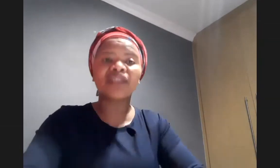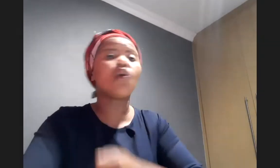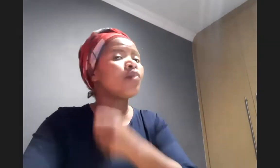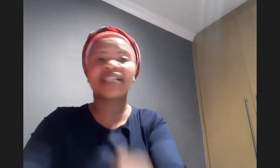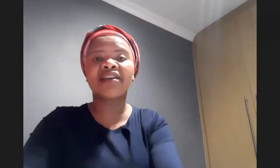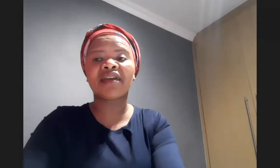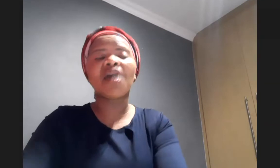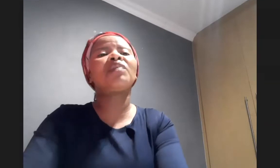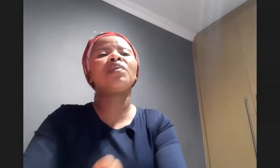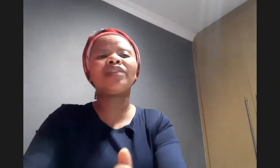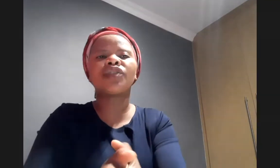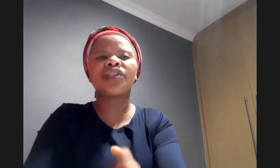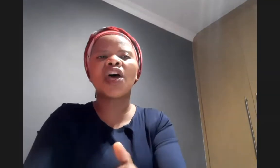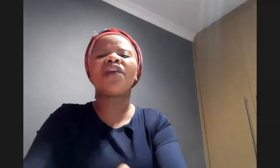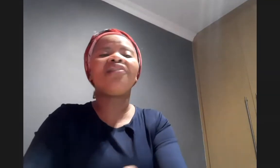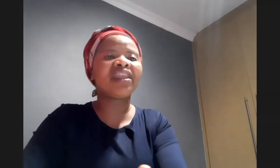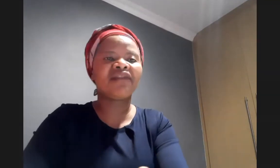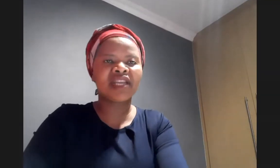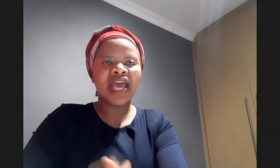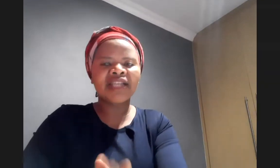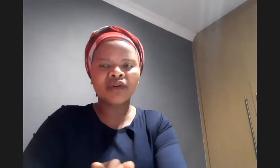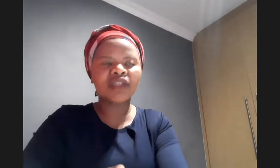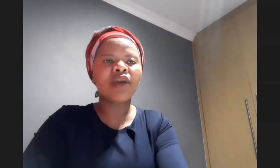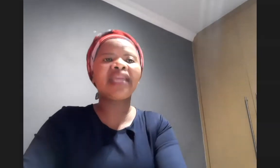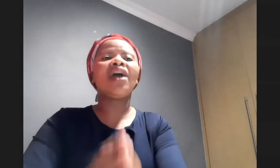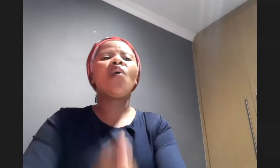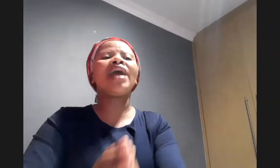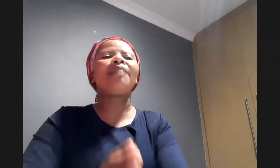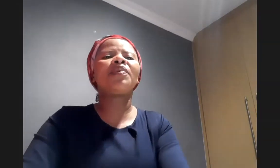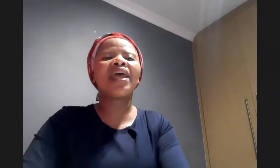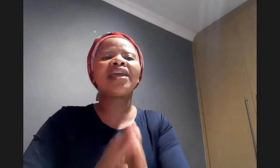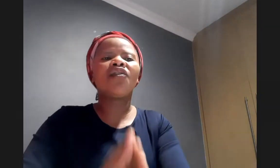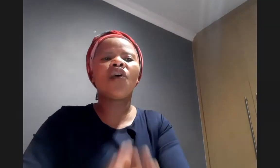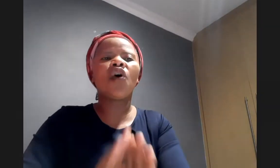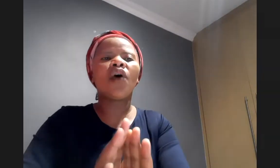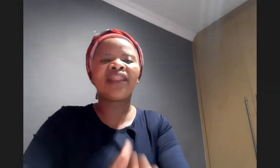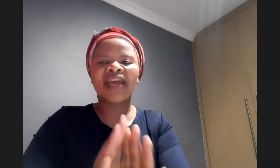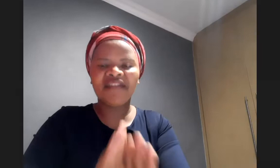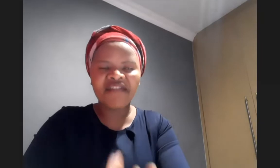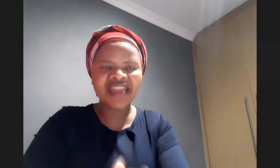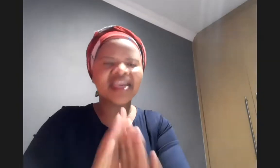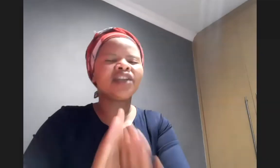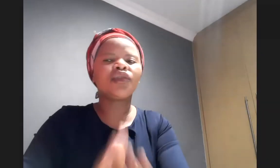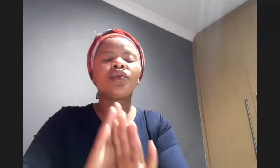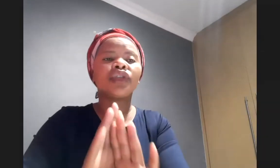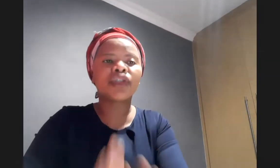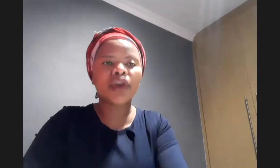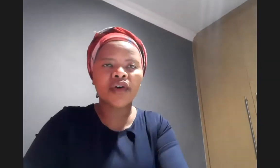whom we are serving but we want to serve faithfully and so this morning we are praying for the faith to serve